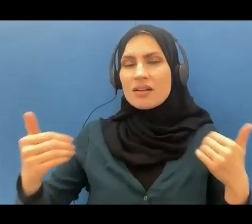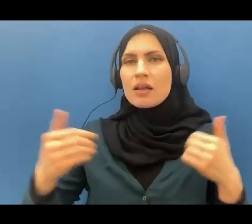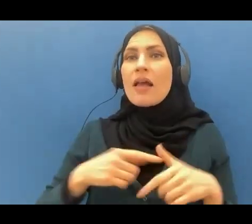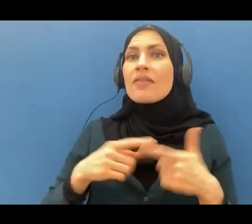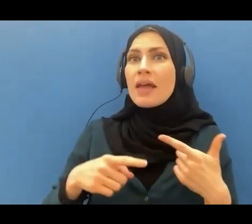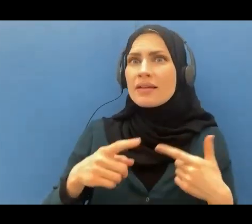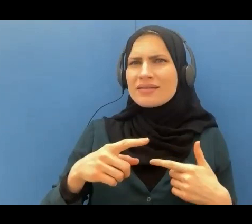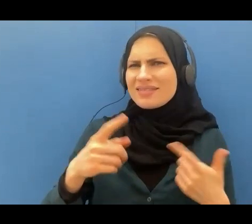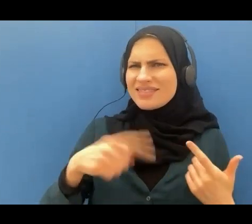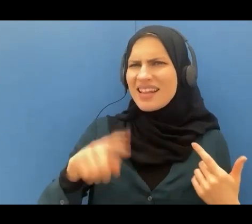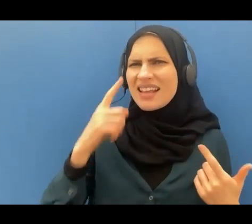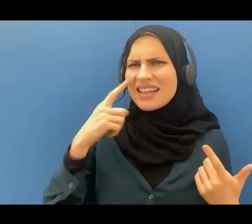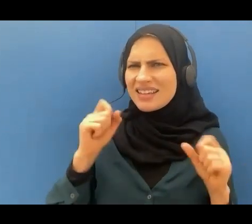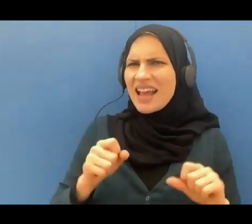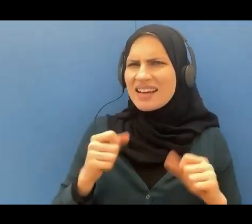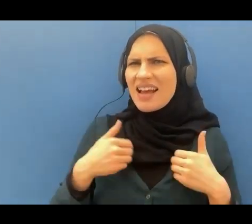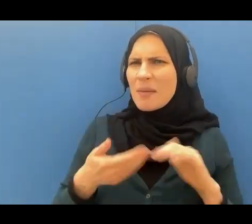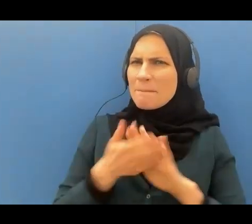peace and we are fair to each other